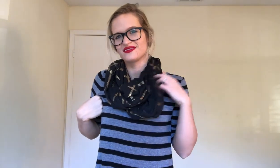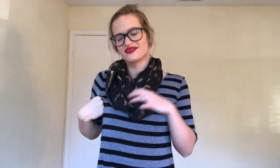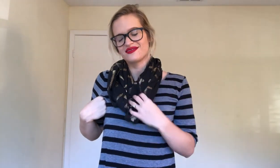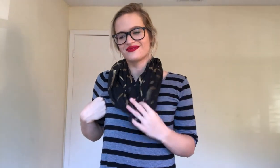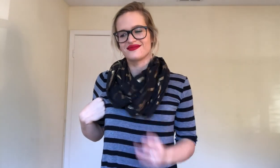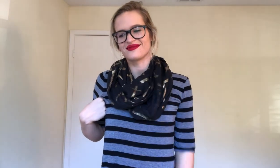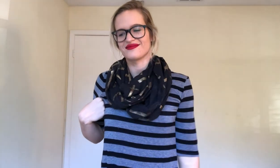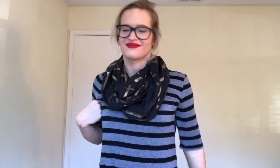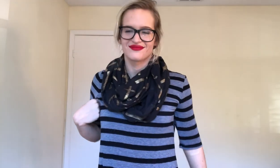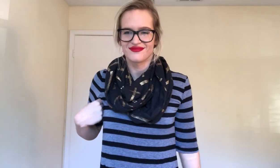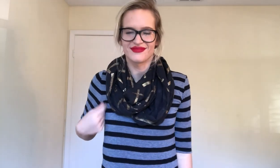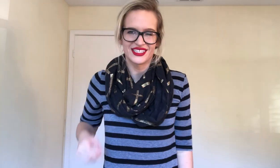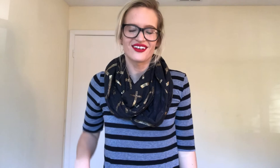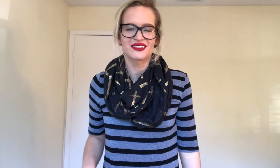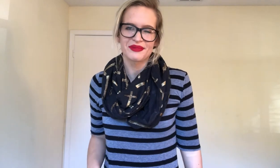My. Dog. My.